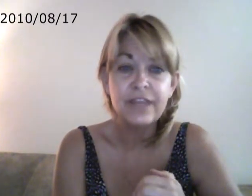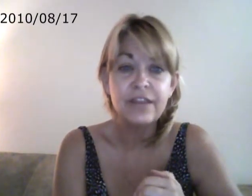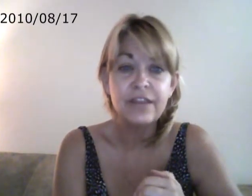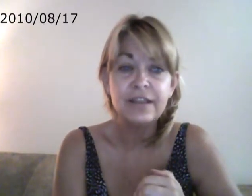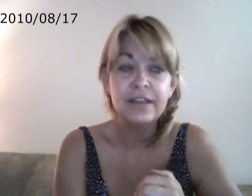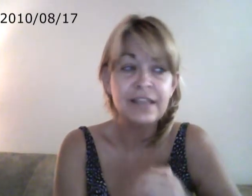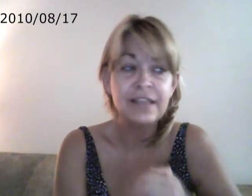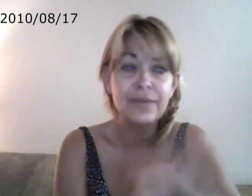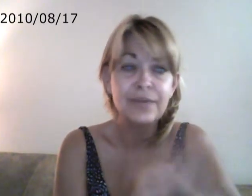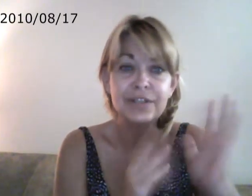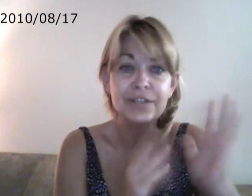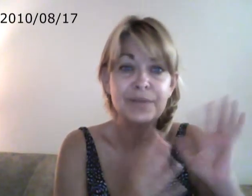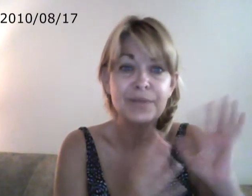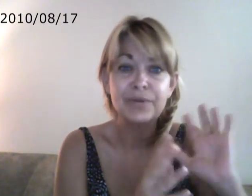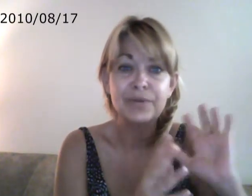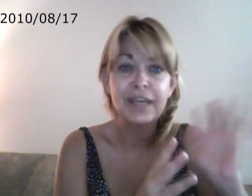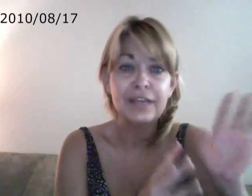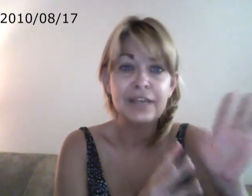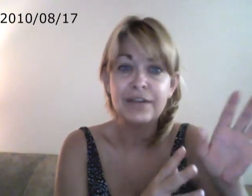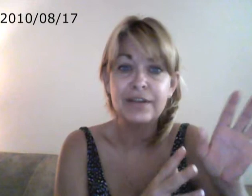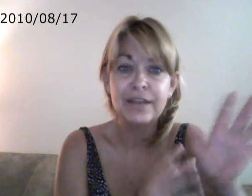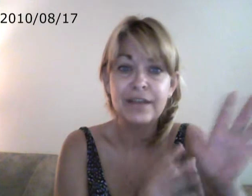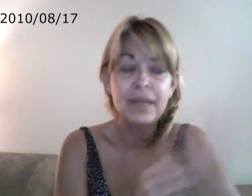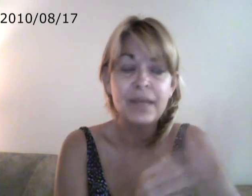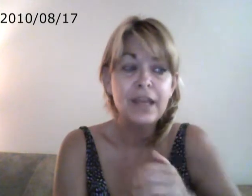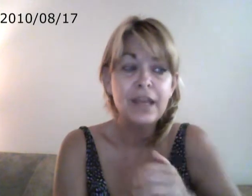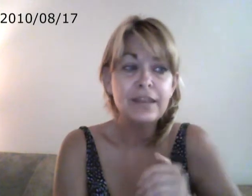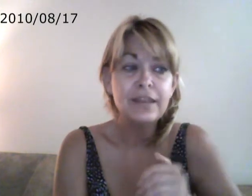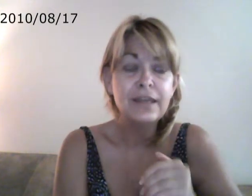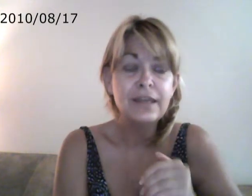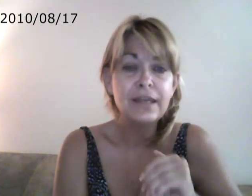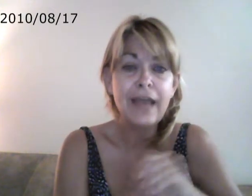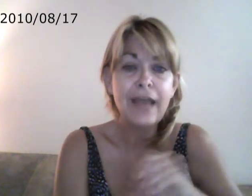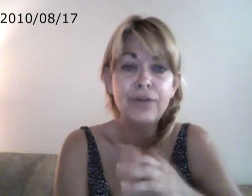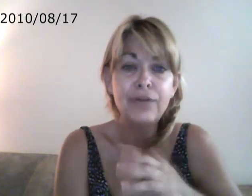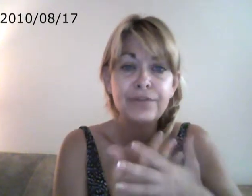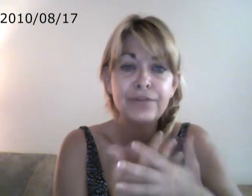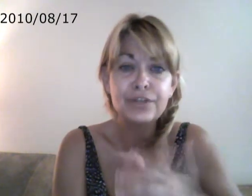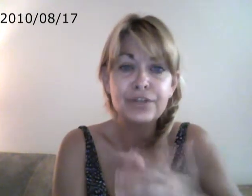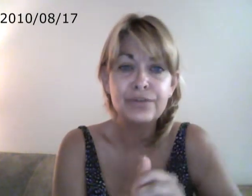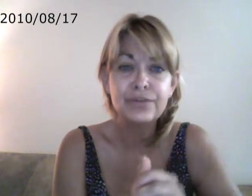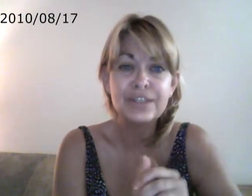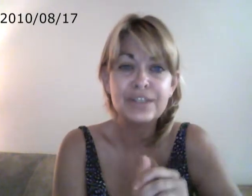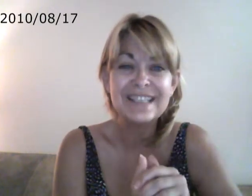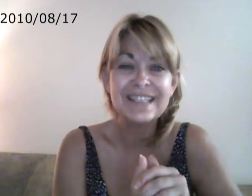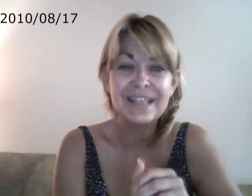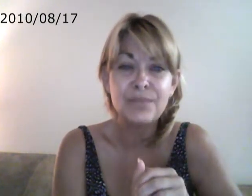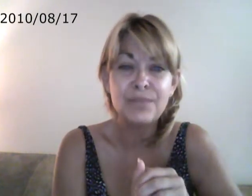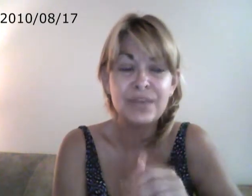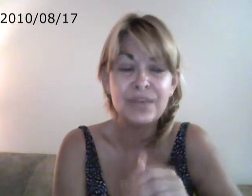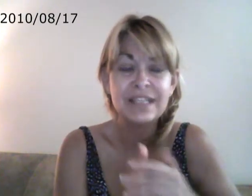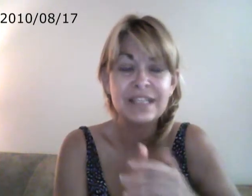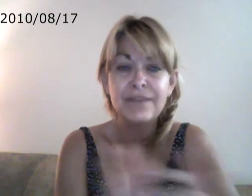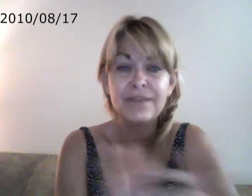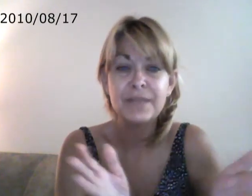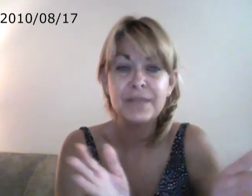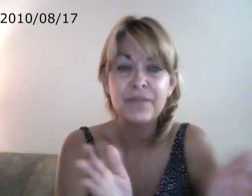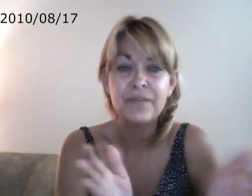It's like religious people. You can't talk to them. The health of their children just isn't as important to give up some of their